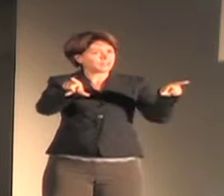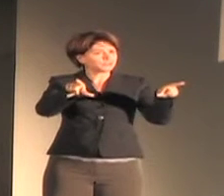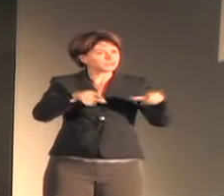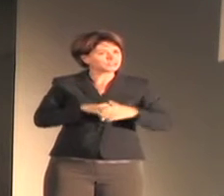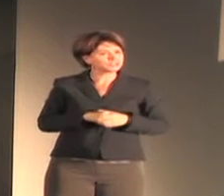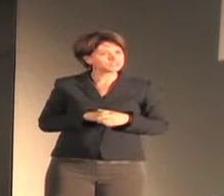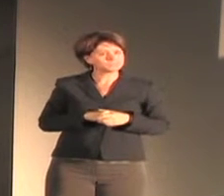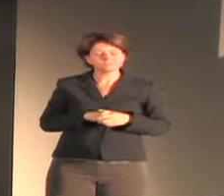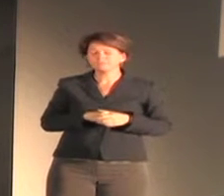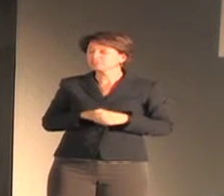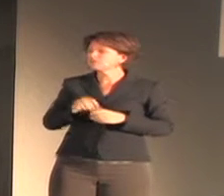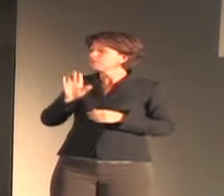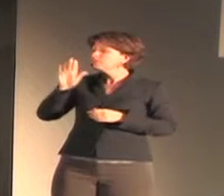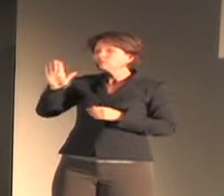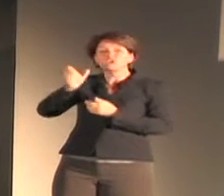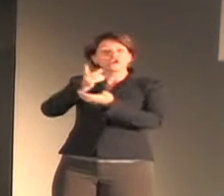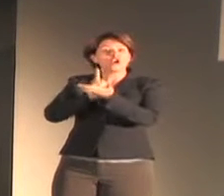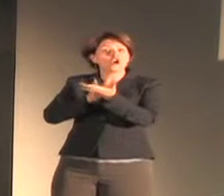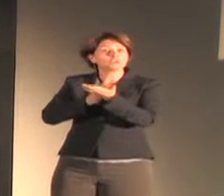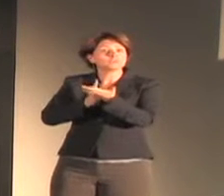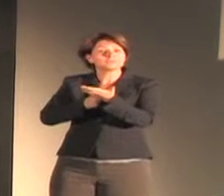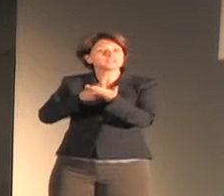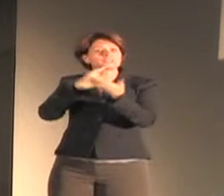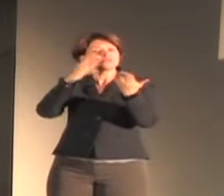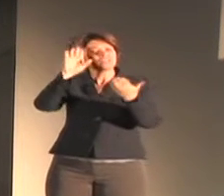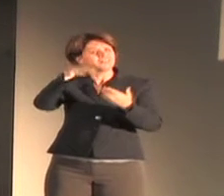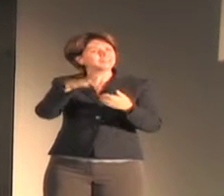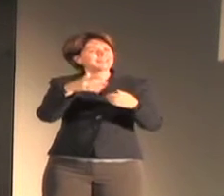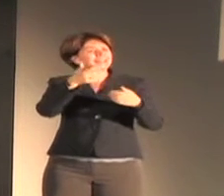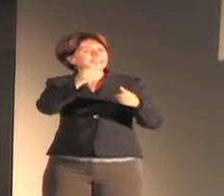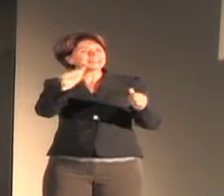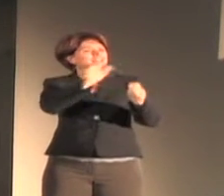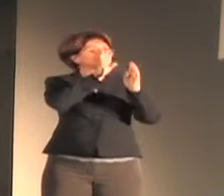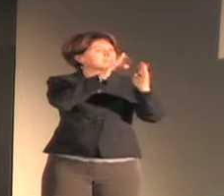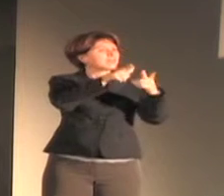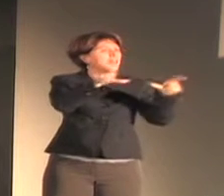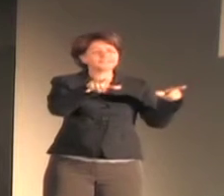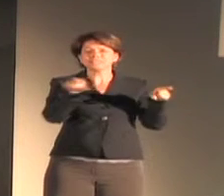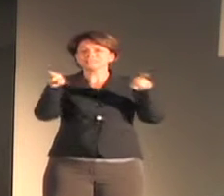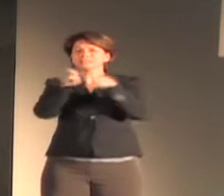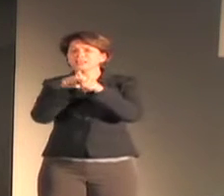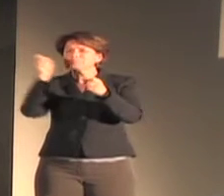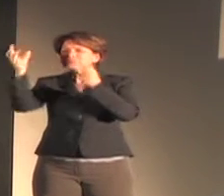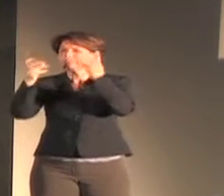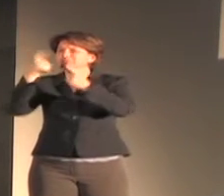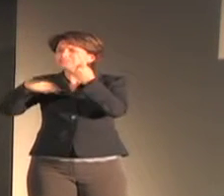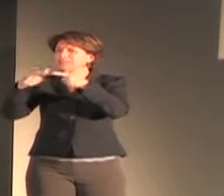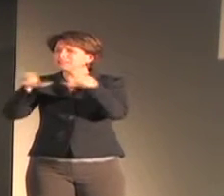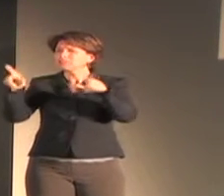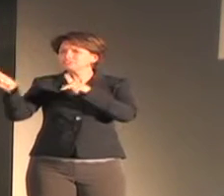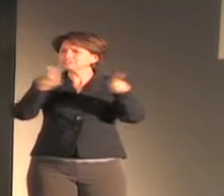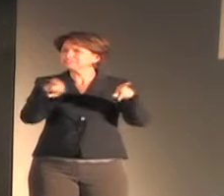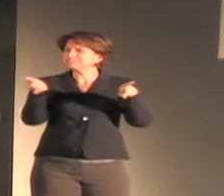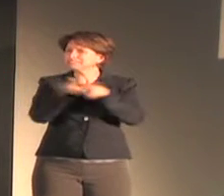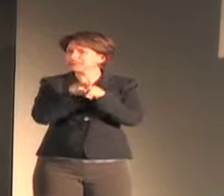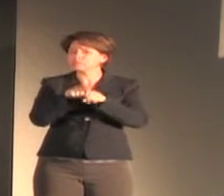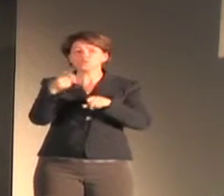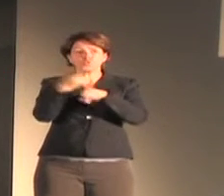languages, like natural spoken languages, are a human adaptation of available resources, like the body